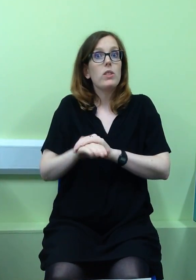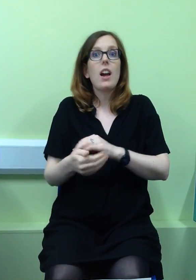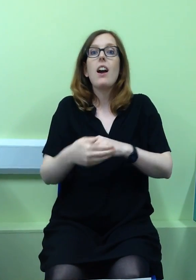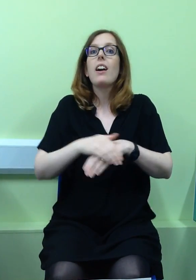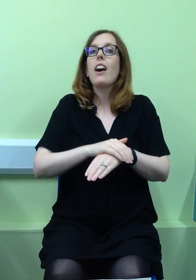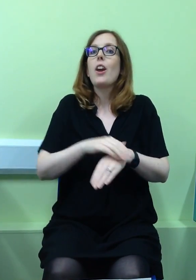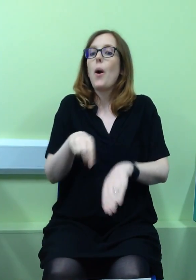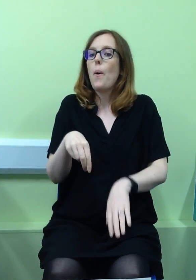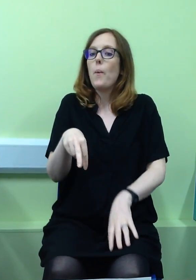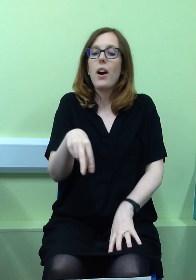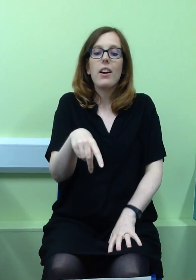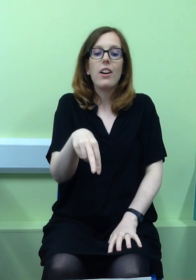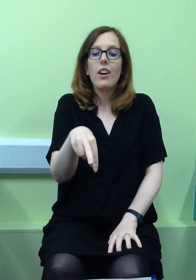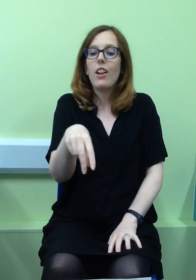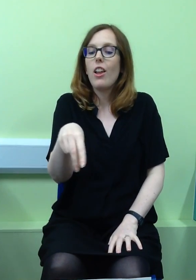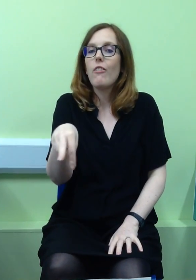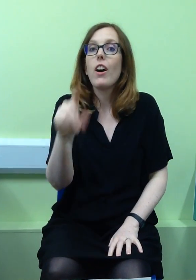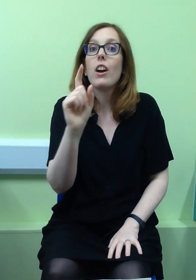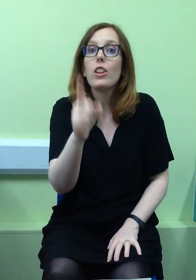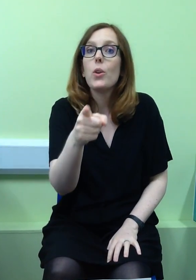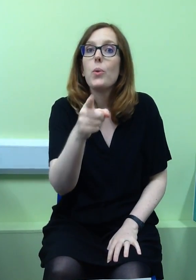are gonna walk all over you.